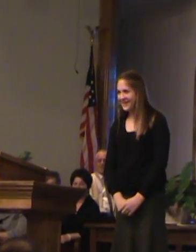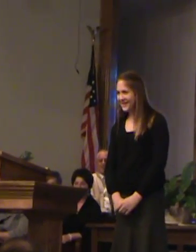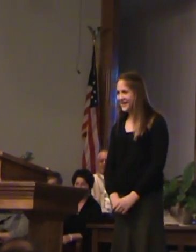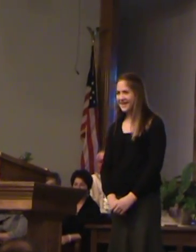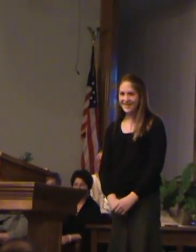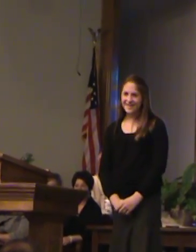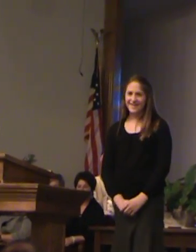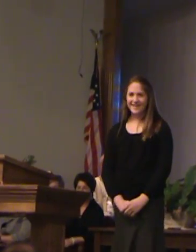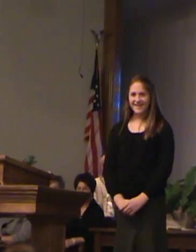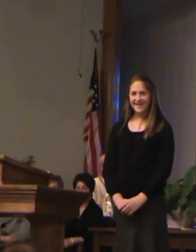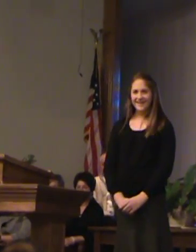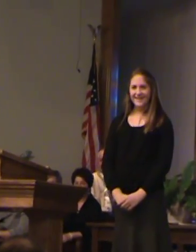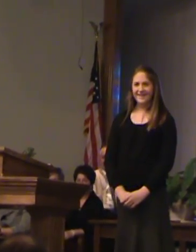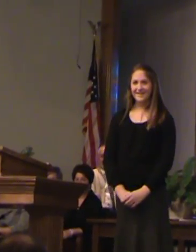Well that was the end of the song You're right